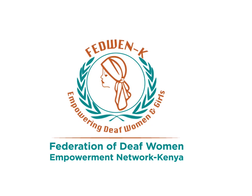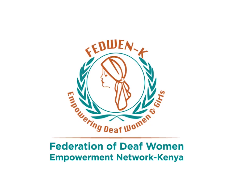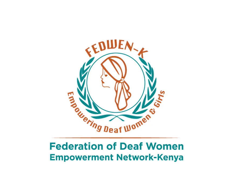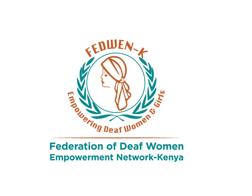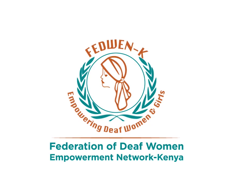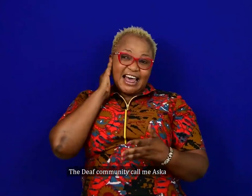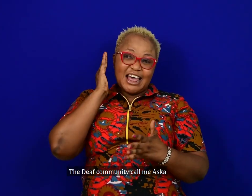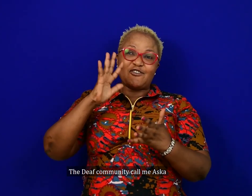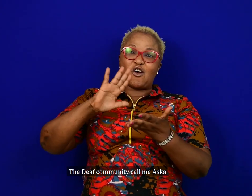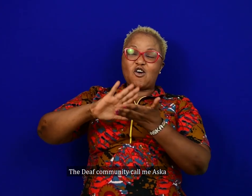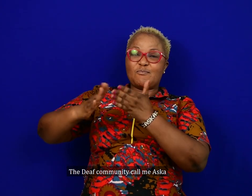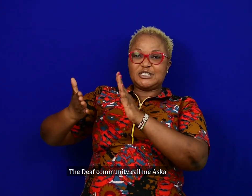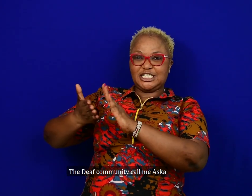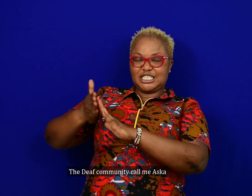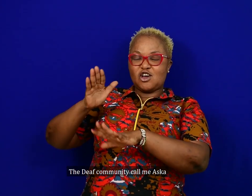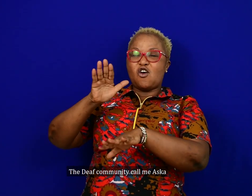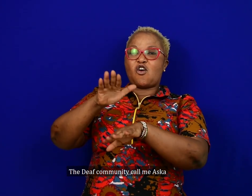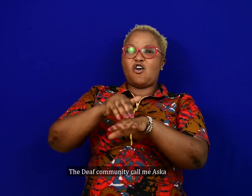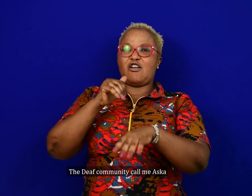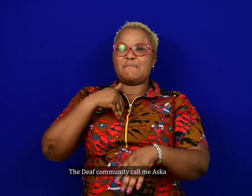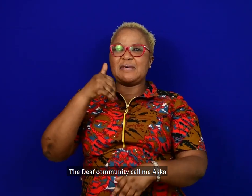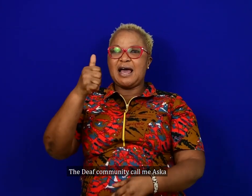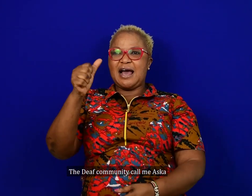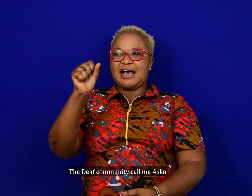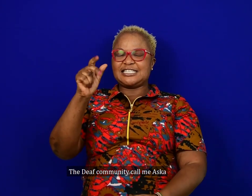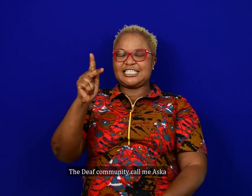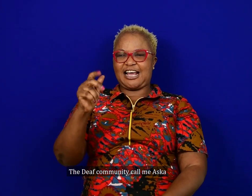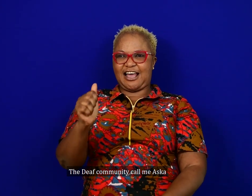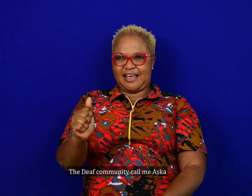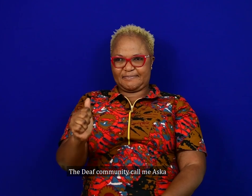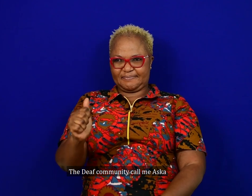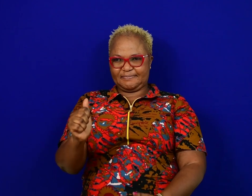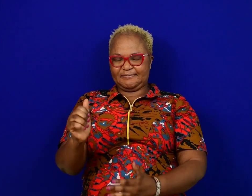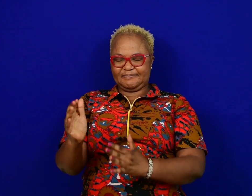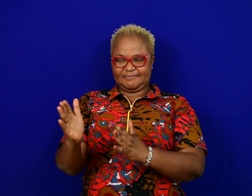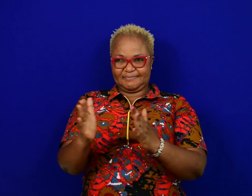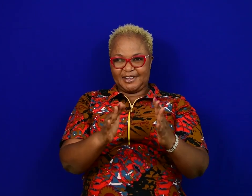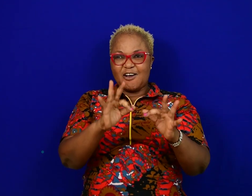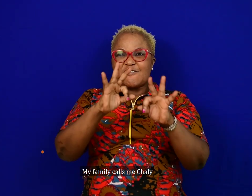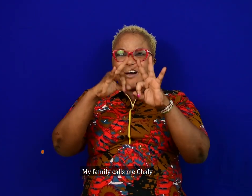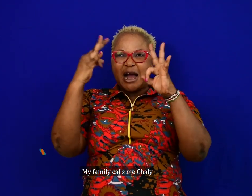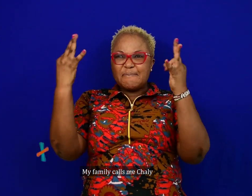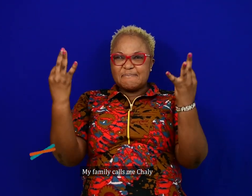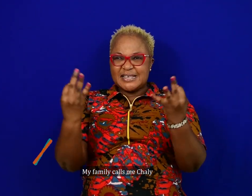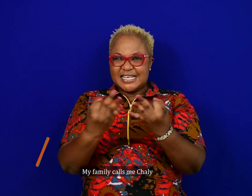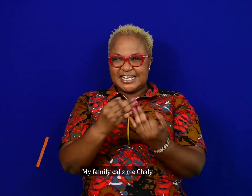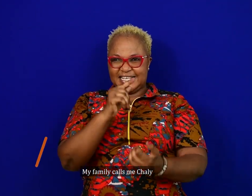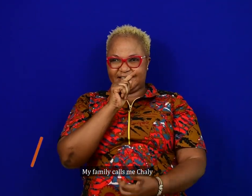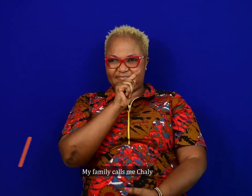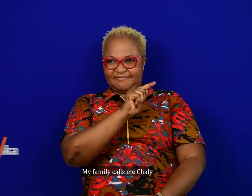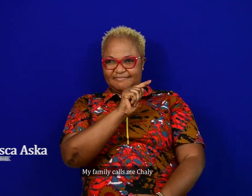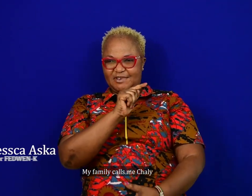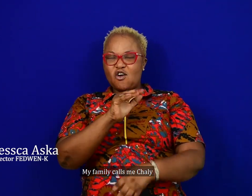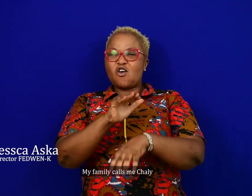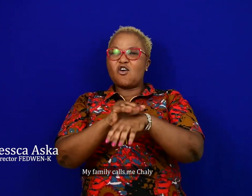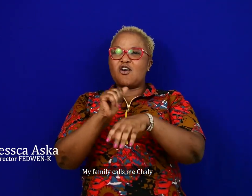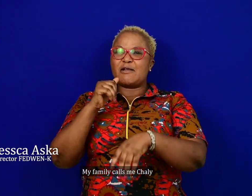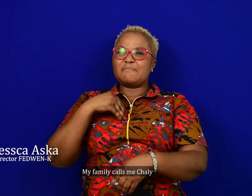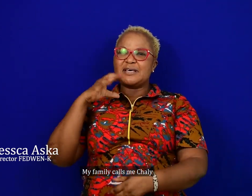The deaf community call me Aska. My family, they call me